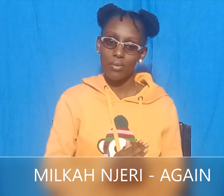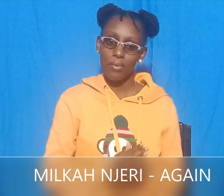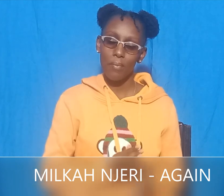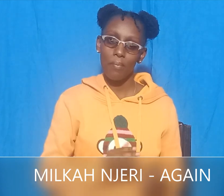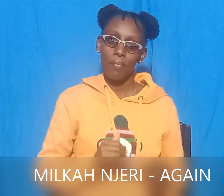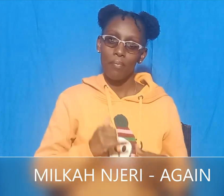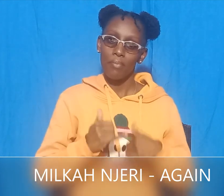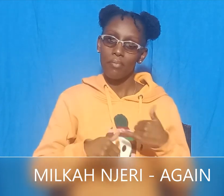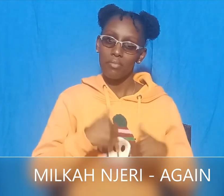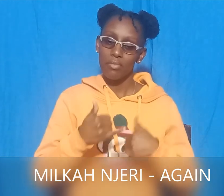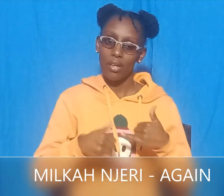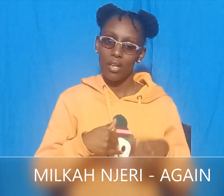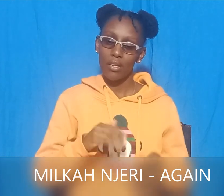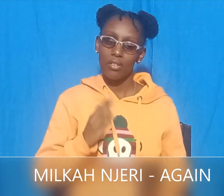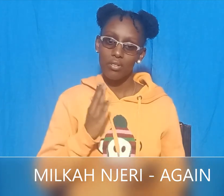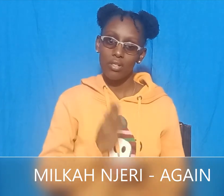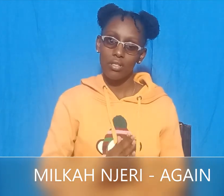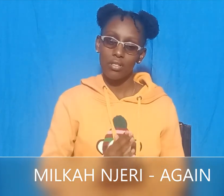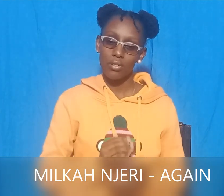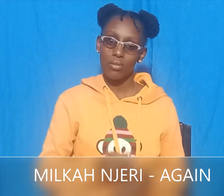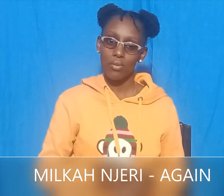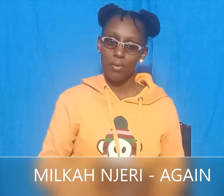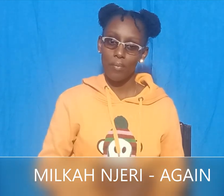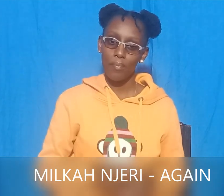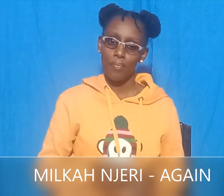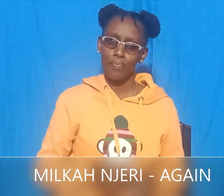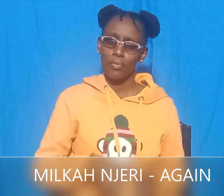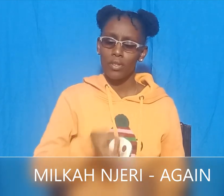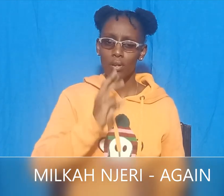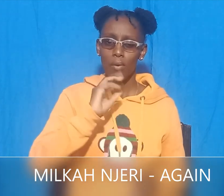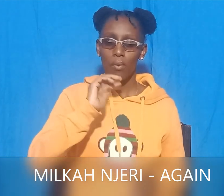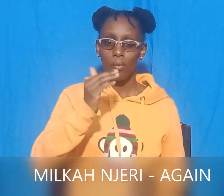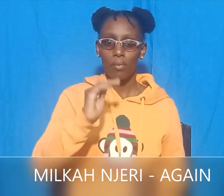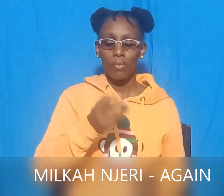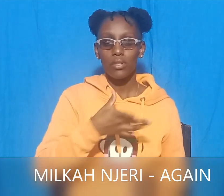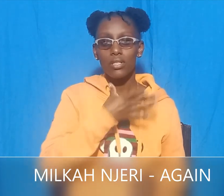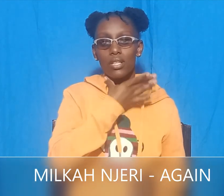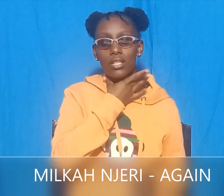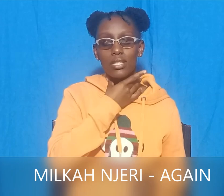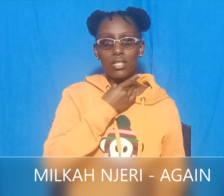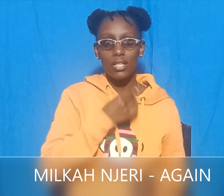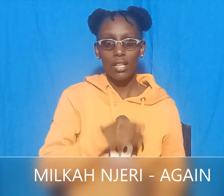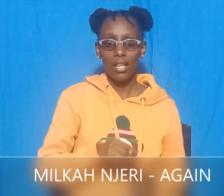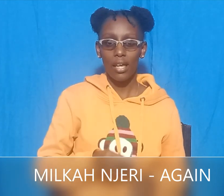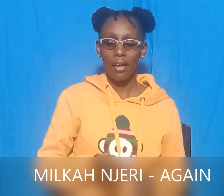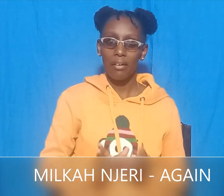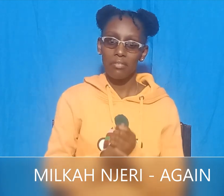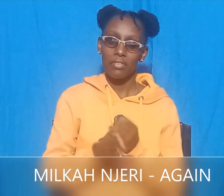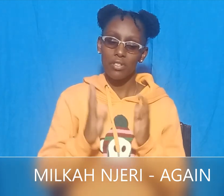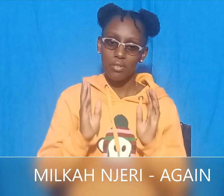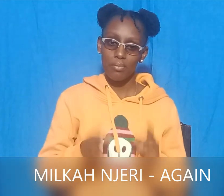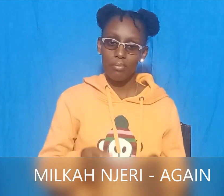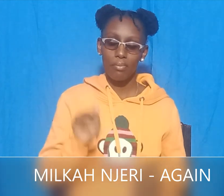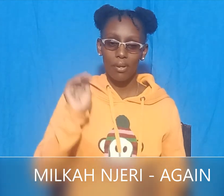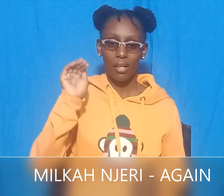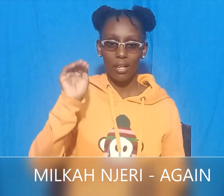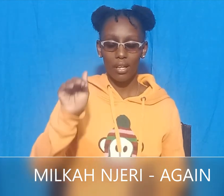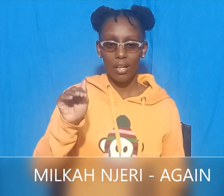Do you like the waters? asked the shark. Is the ocean better than your forest?